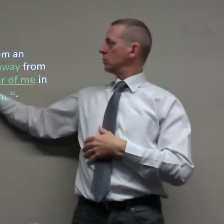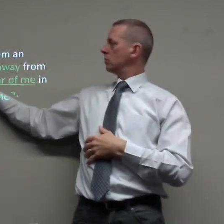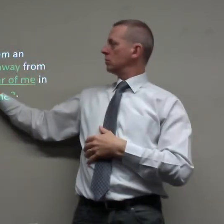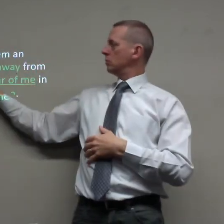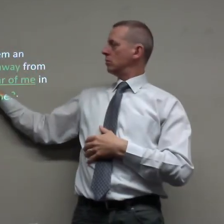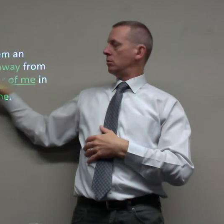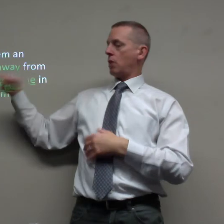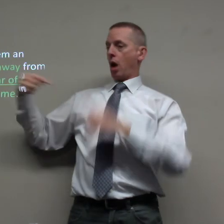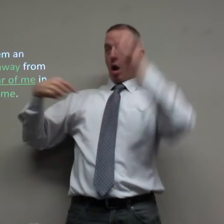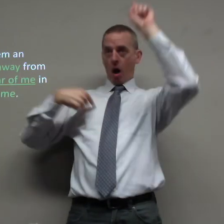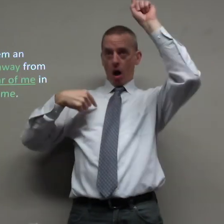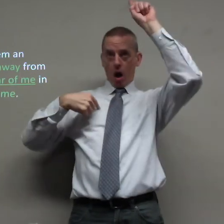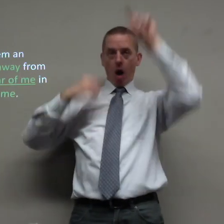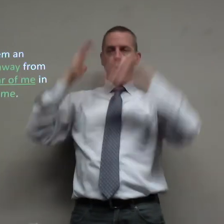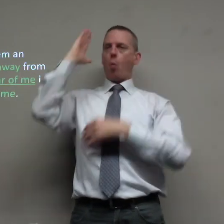I will not turn away